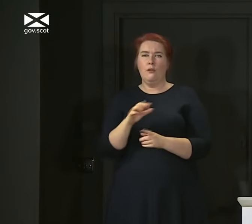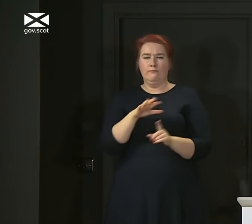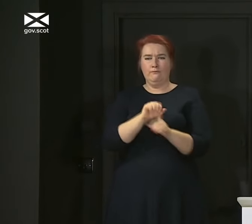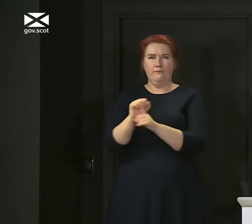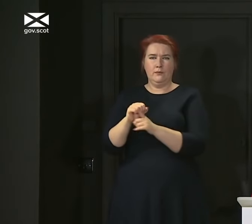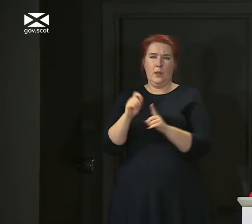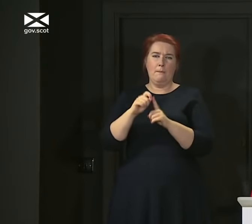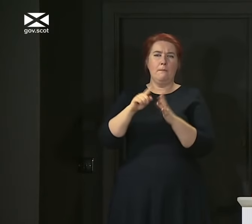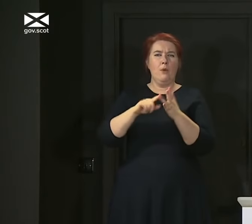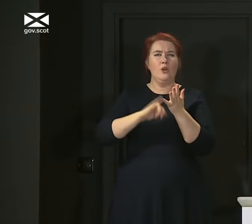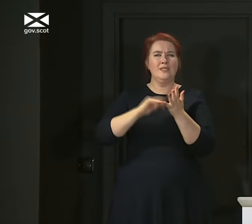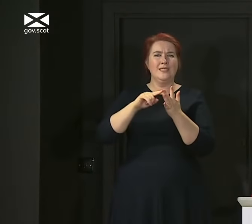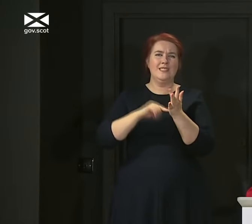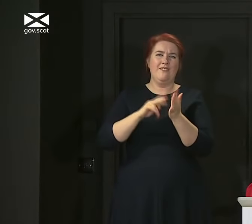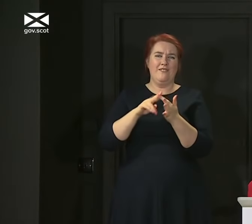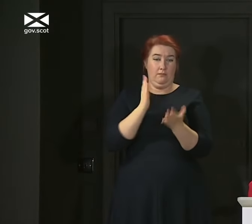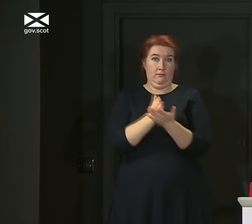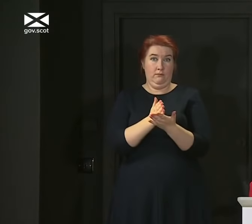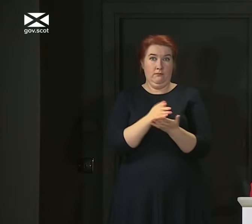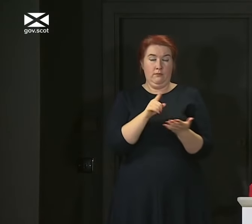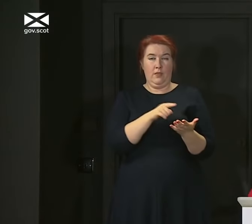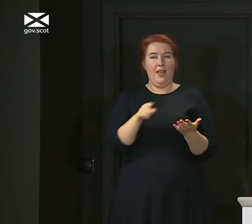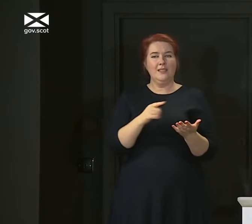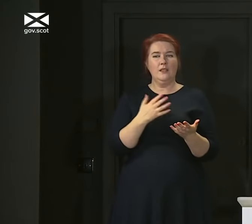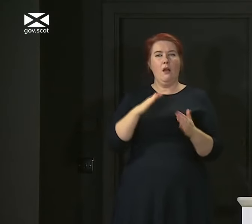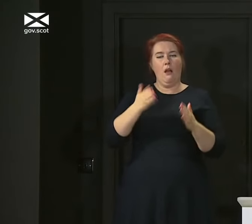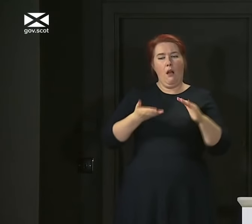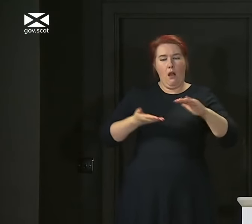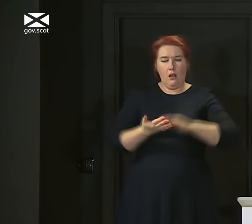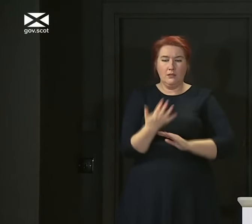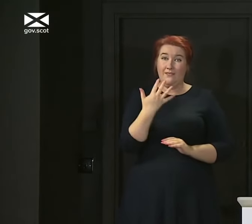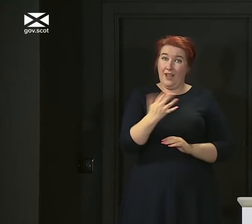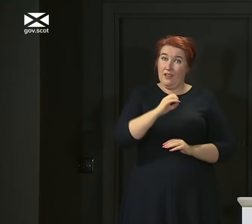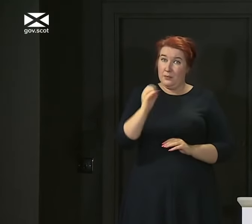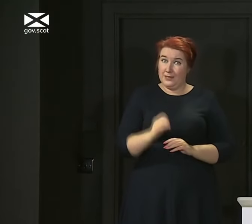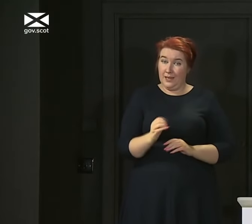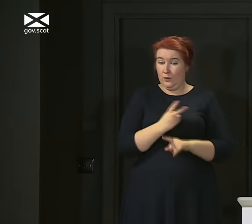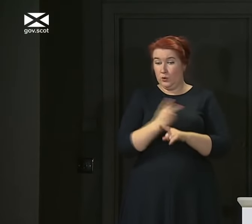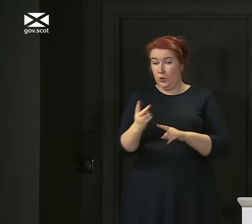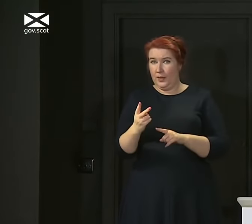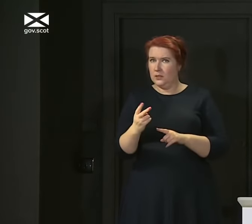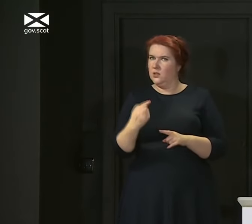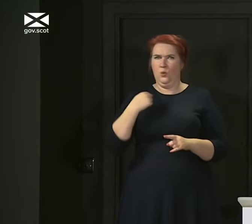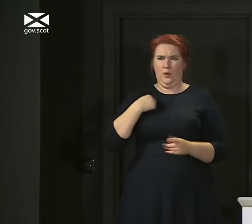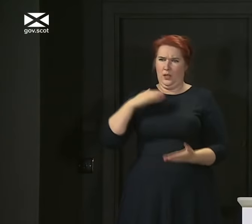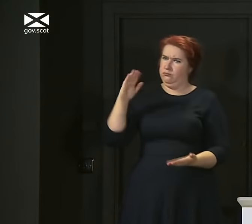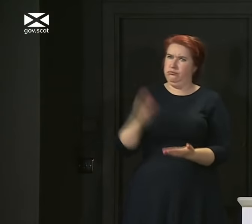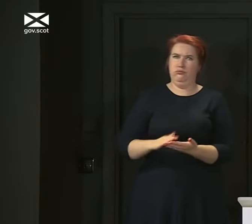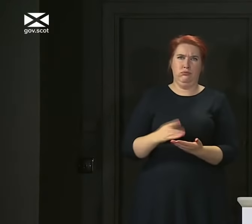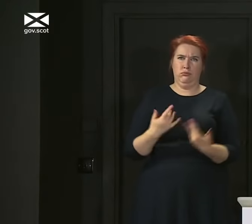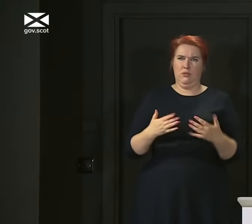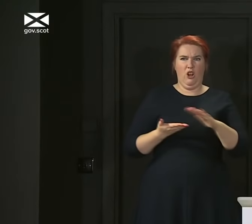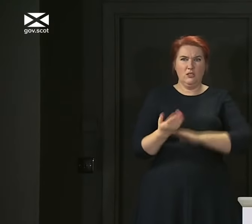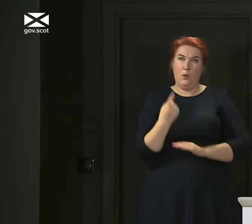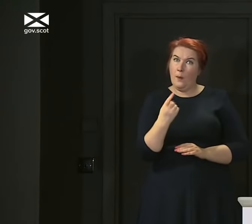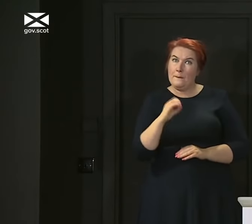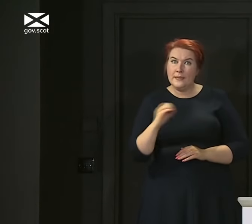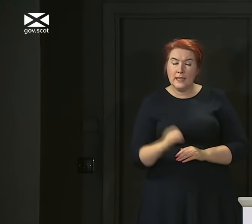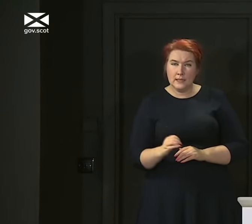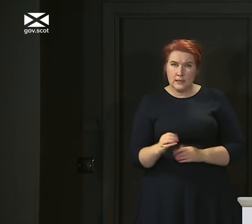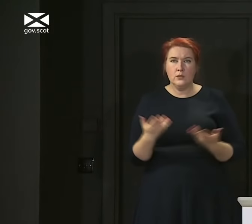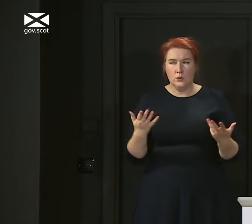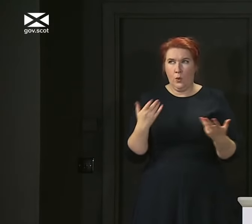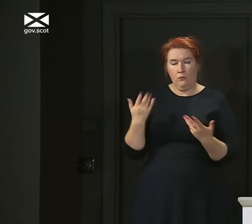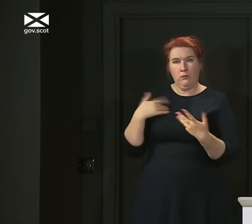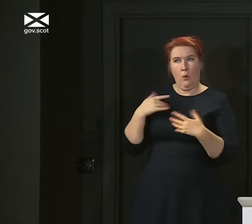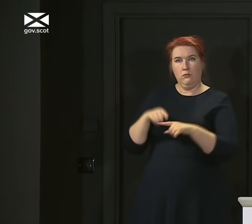rate is below 5% over a two week period. Now we are well below that. So, you know, it may be that we